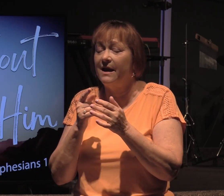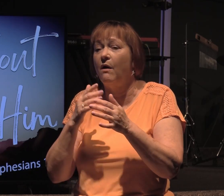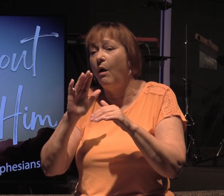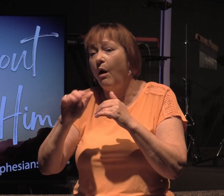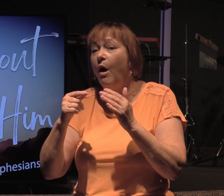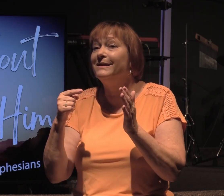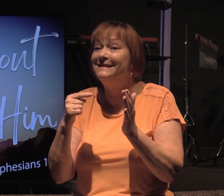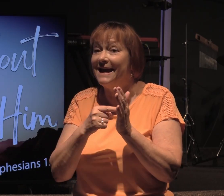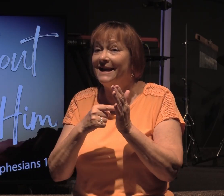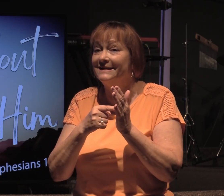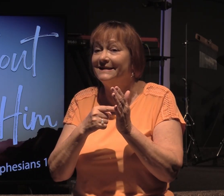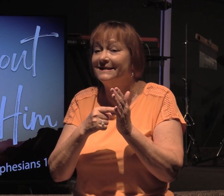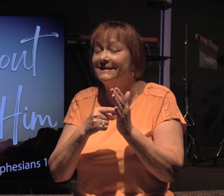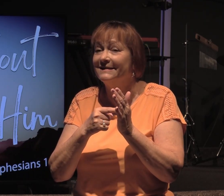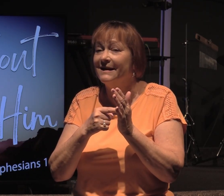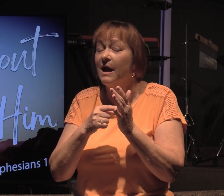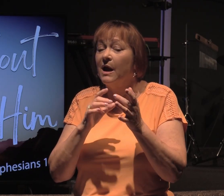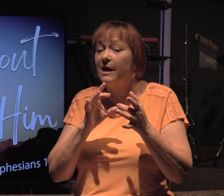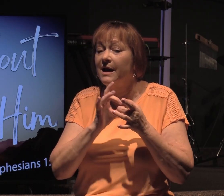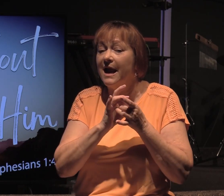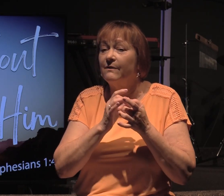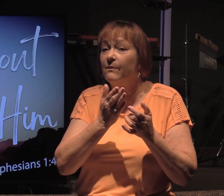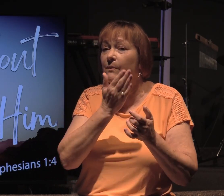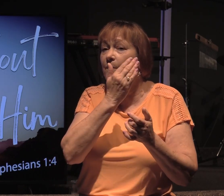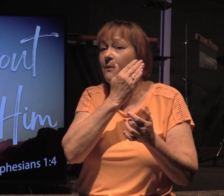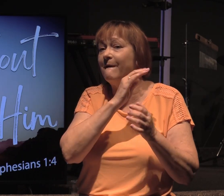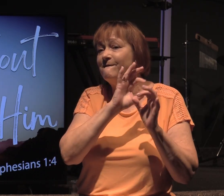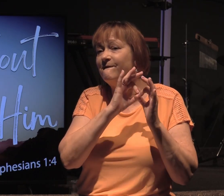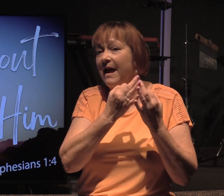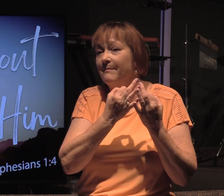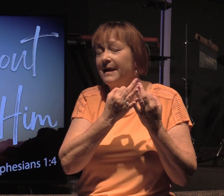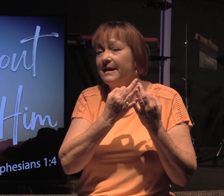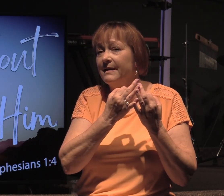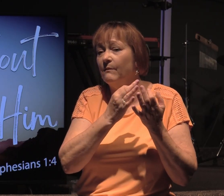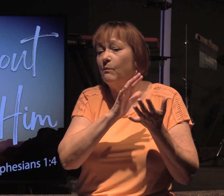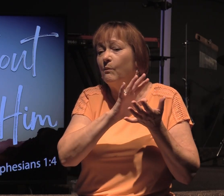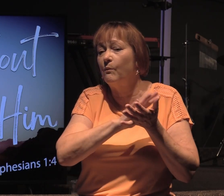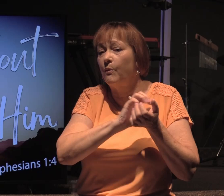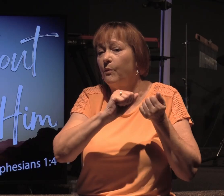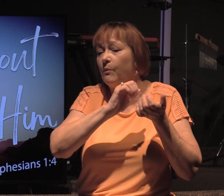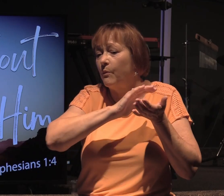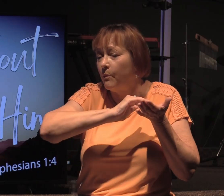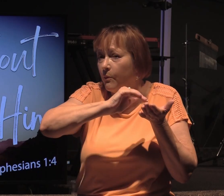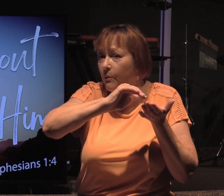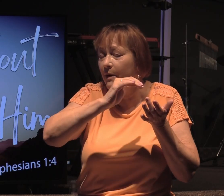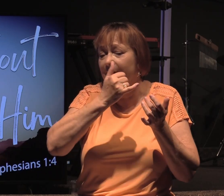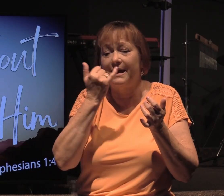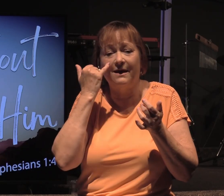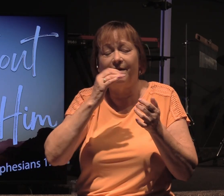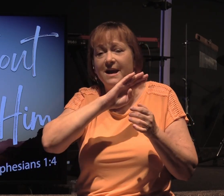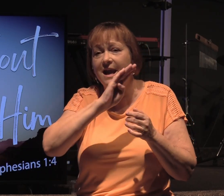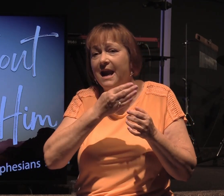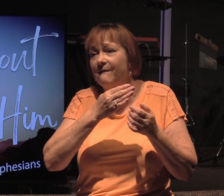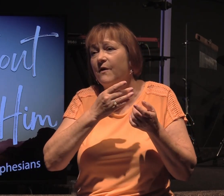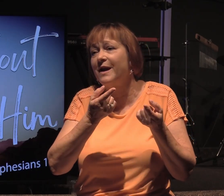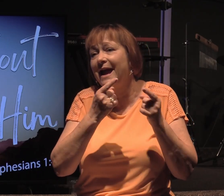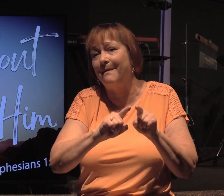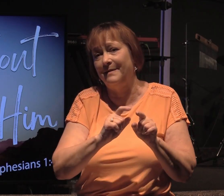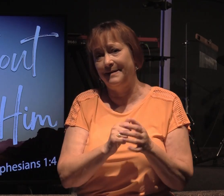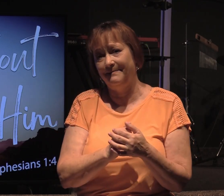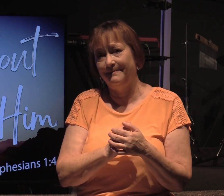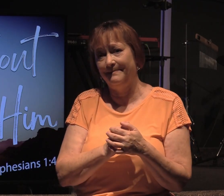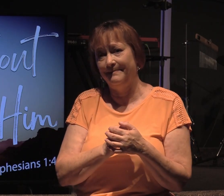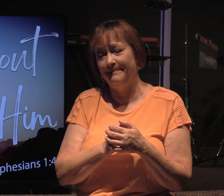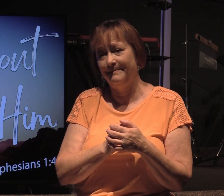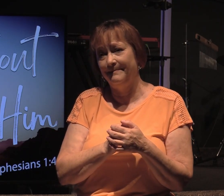all debts and obligations connected with his previous family were abolished as if they had never existed.